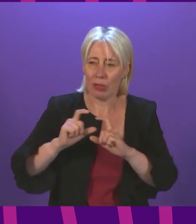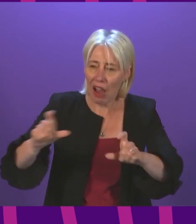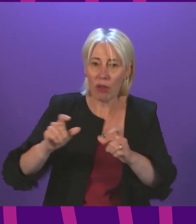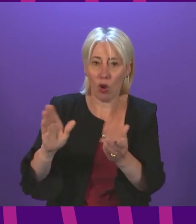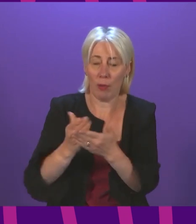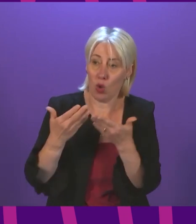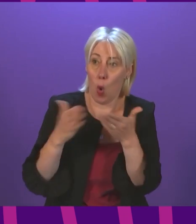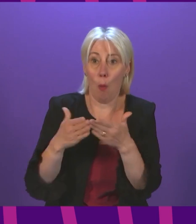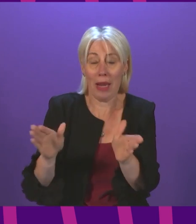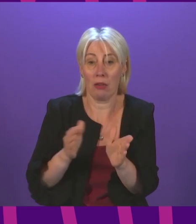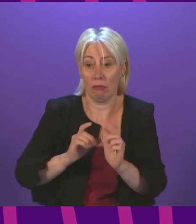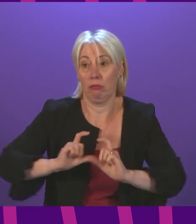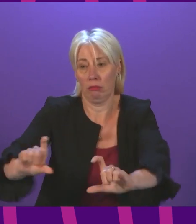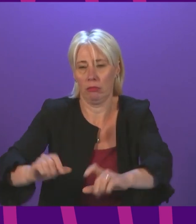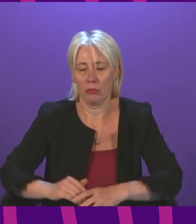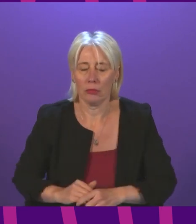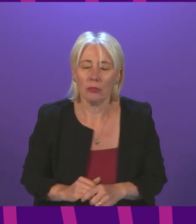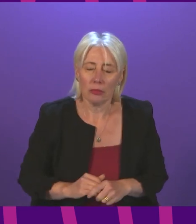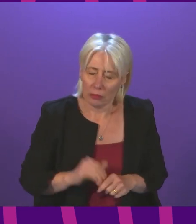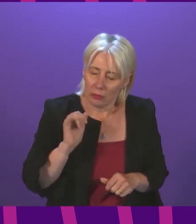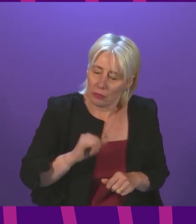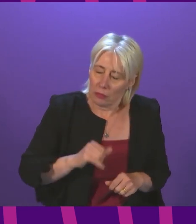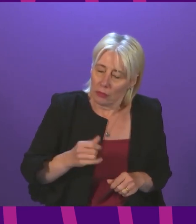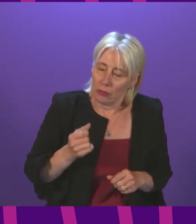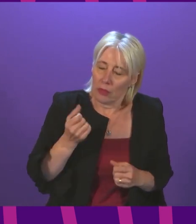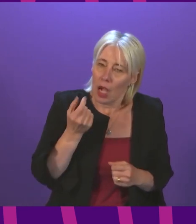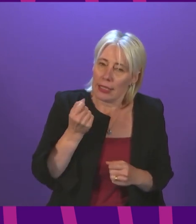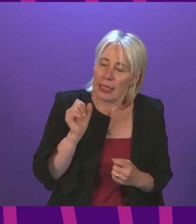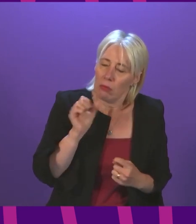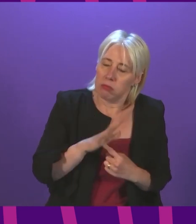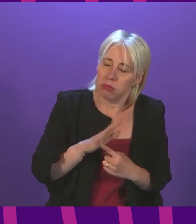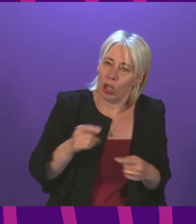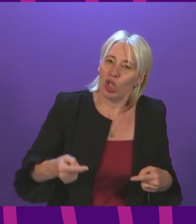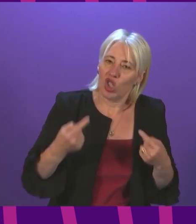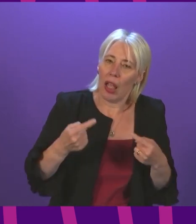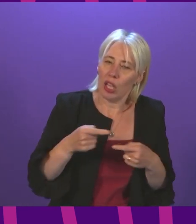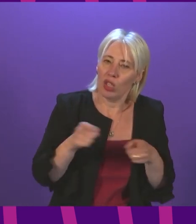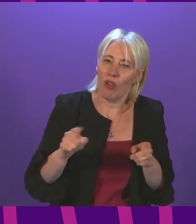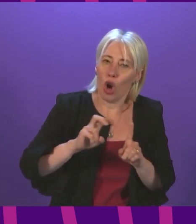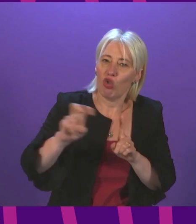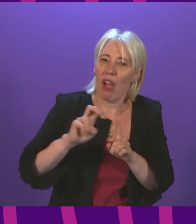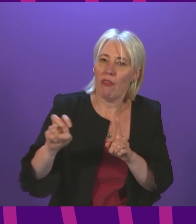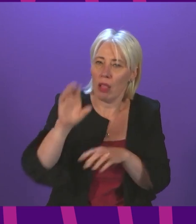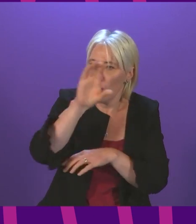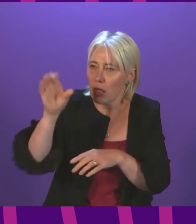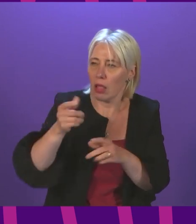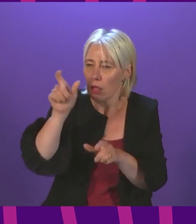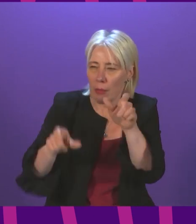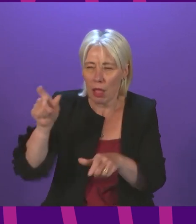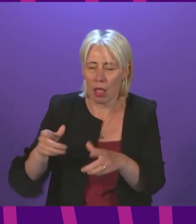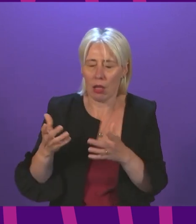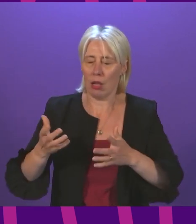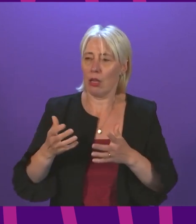well i certainly recognize the really significant challenges that have been experienced by travel agents as a result